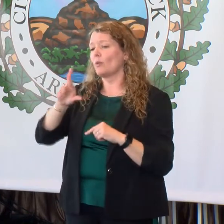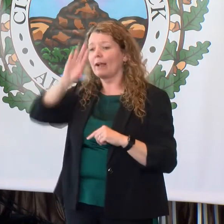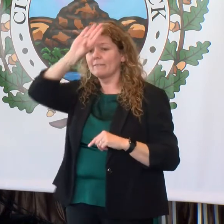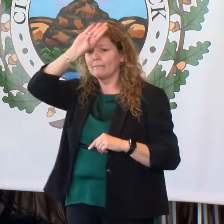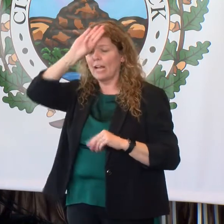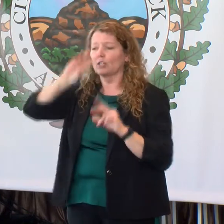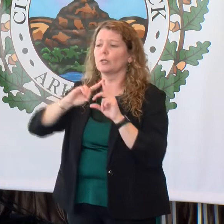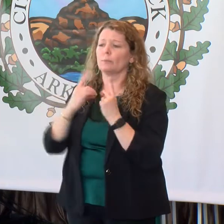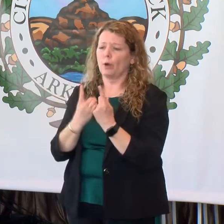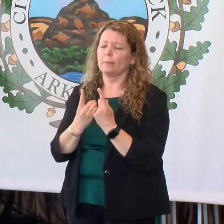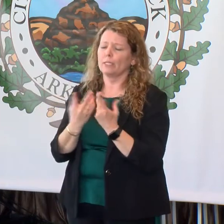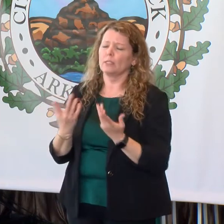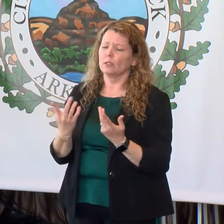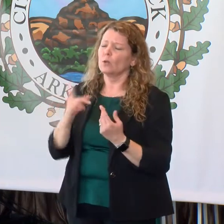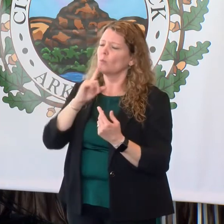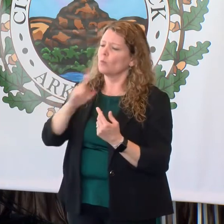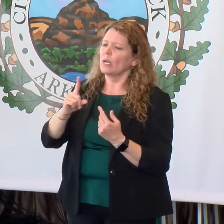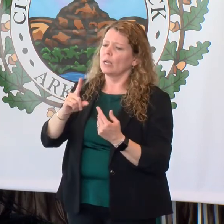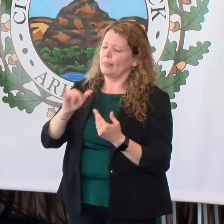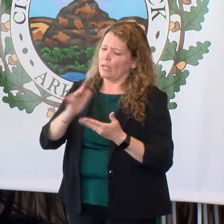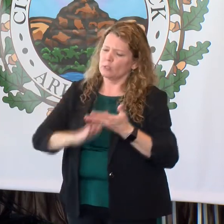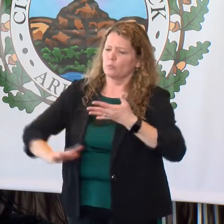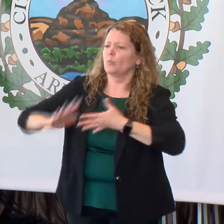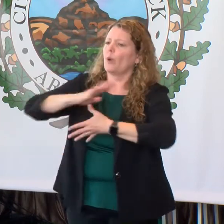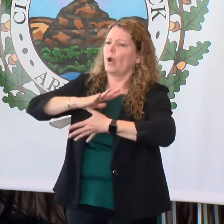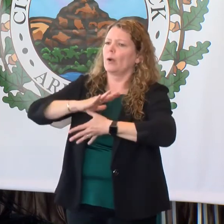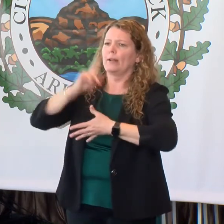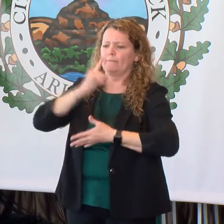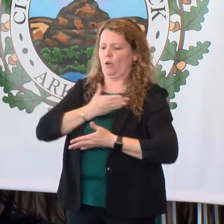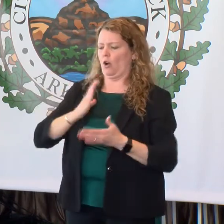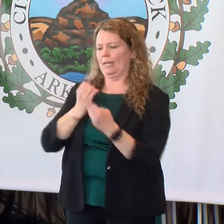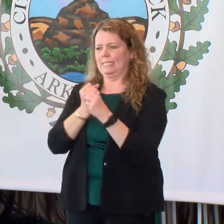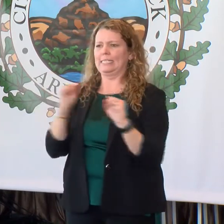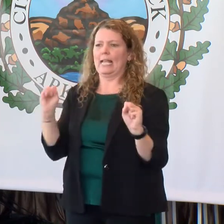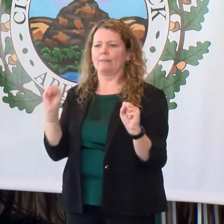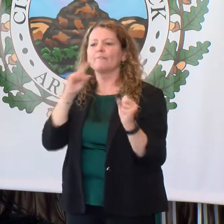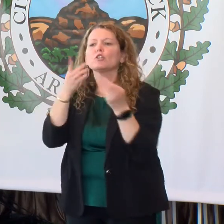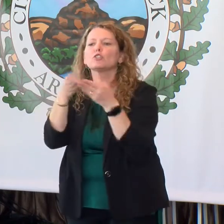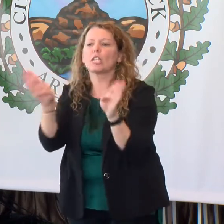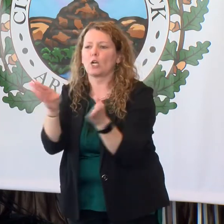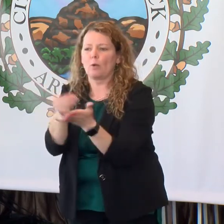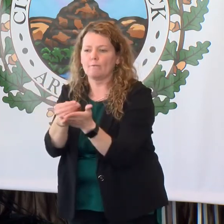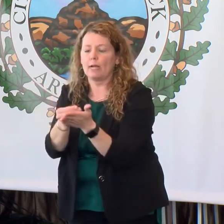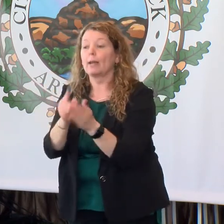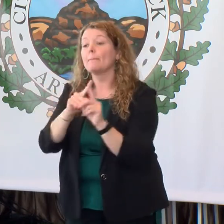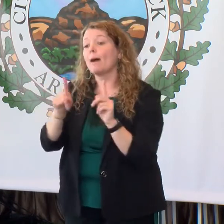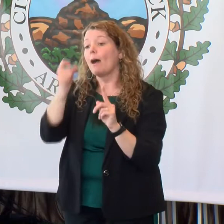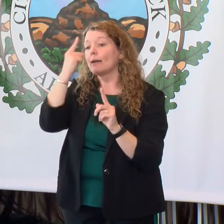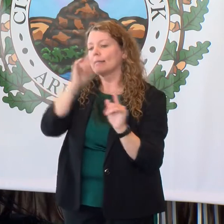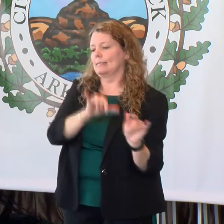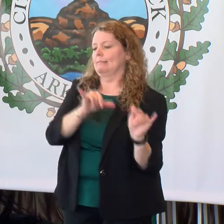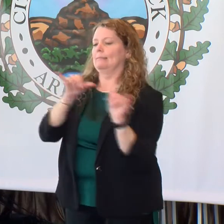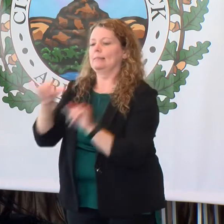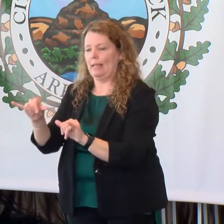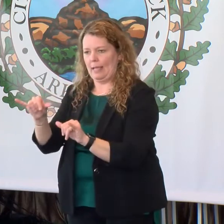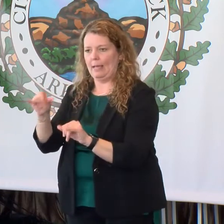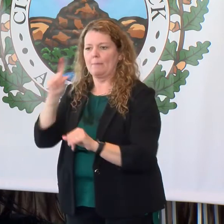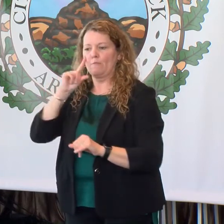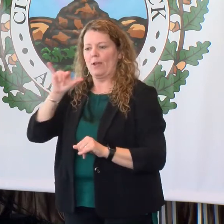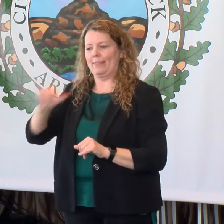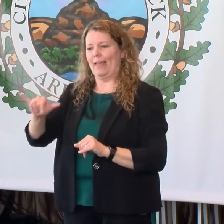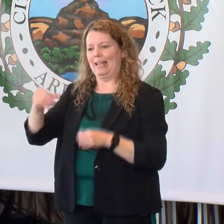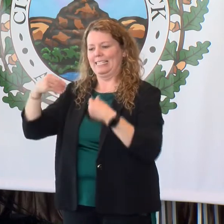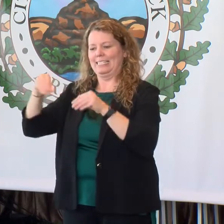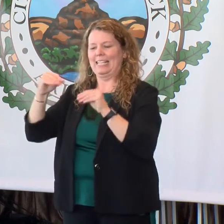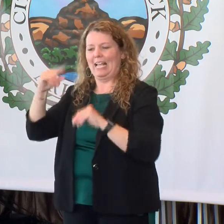Department. So truly, we show a priority towards public safety in our general fund. But we wanted to show that same priority towards public safety and the